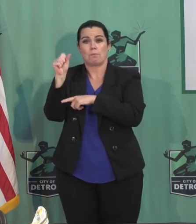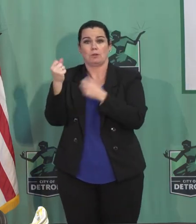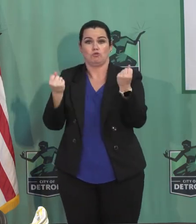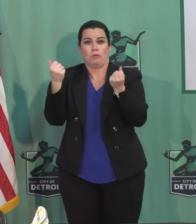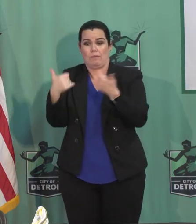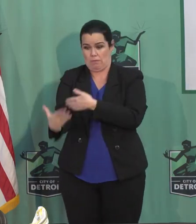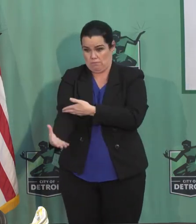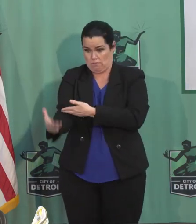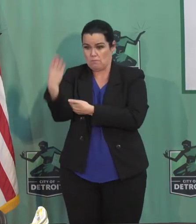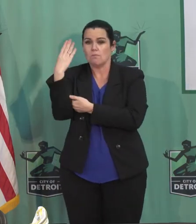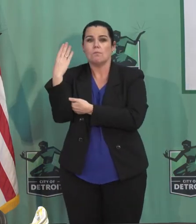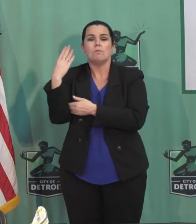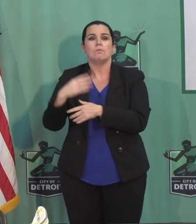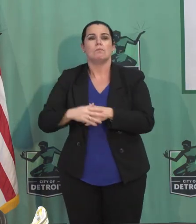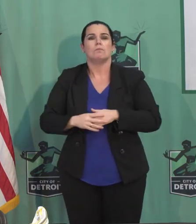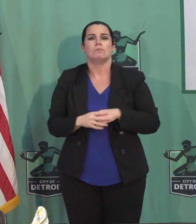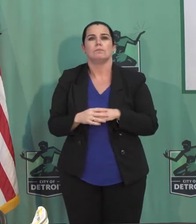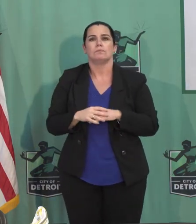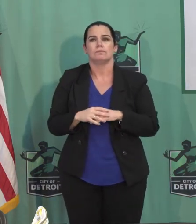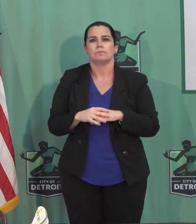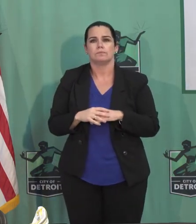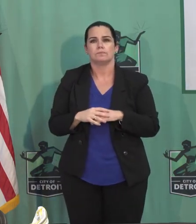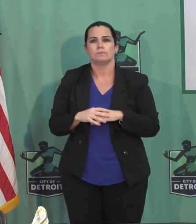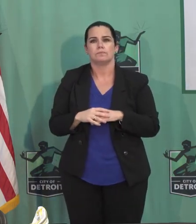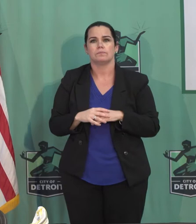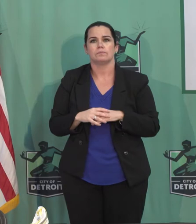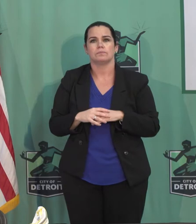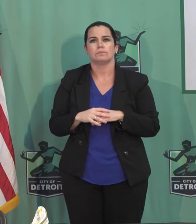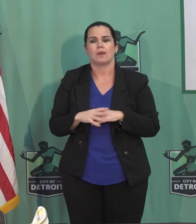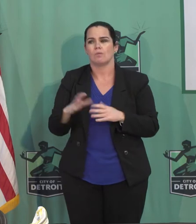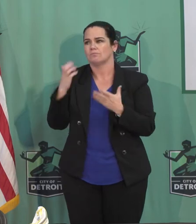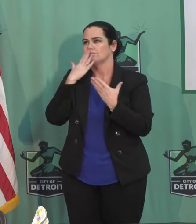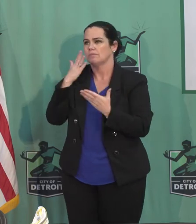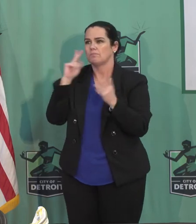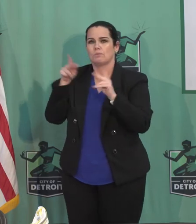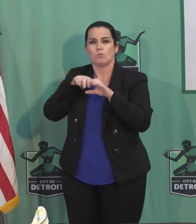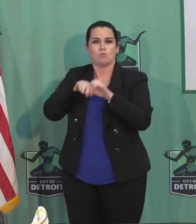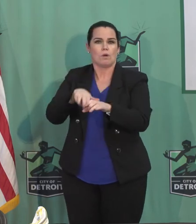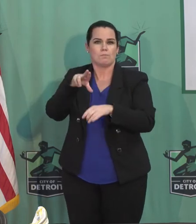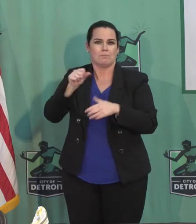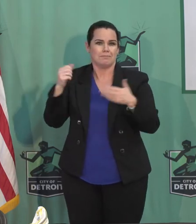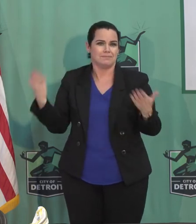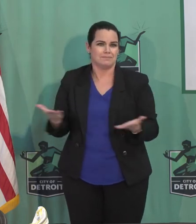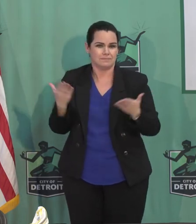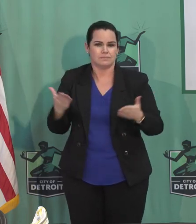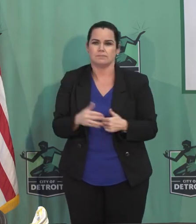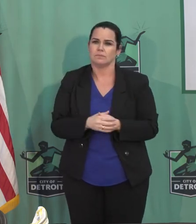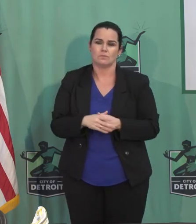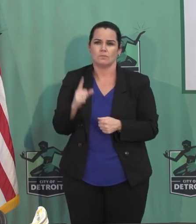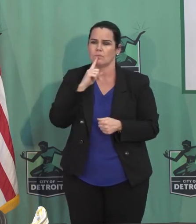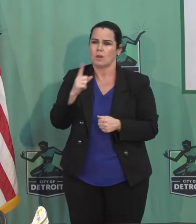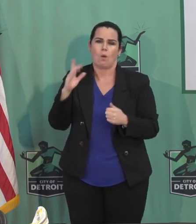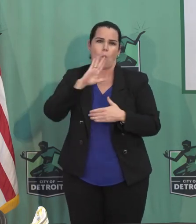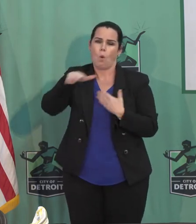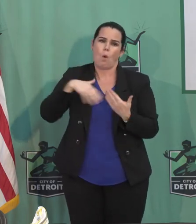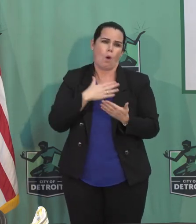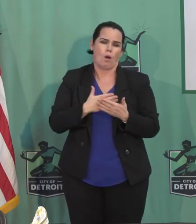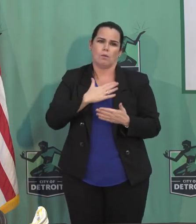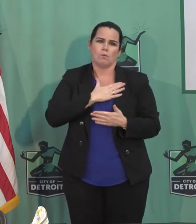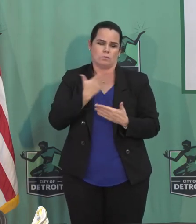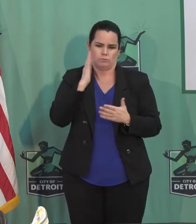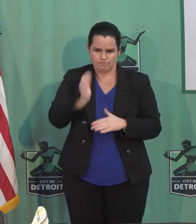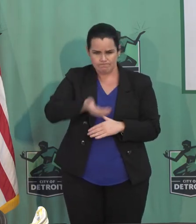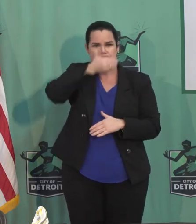and I want to thank the riders in this community. They are overwhelmingly adopting the